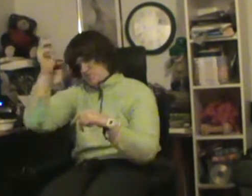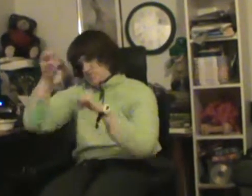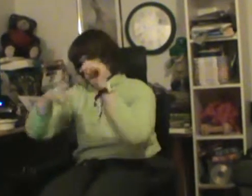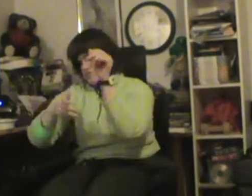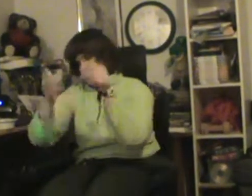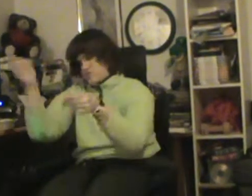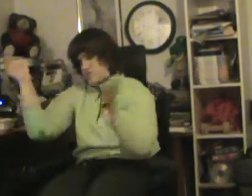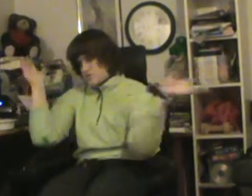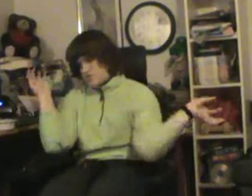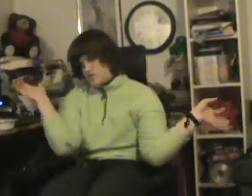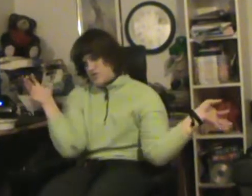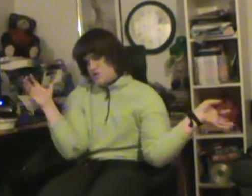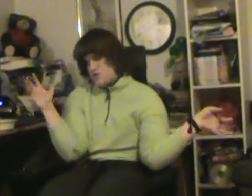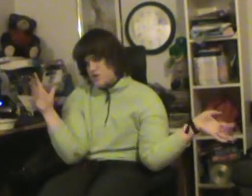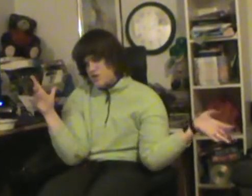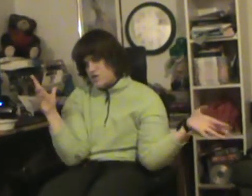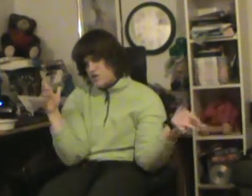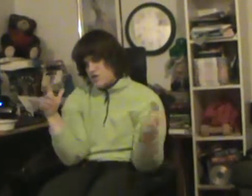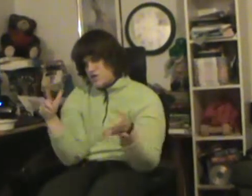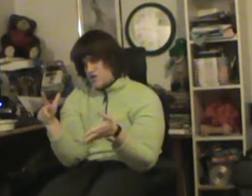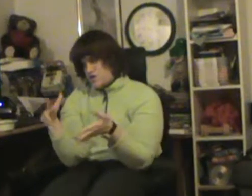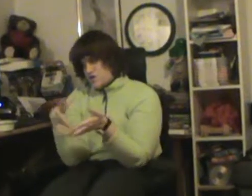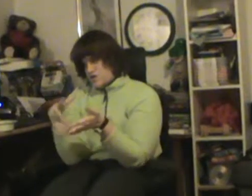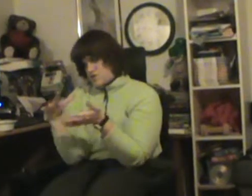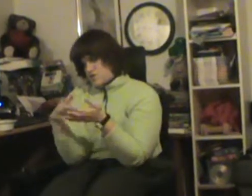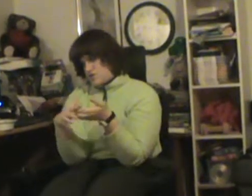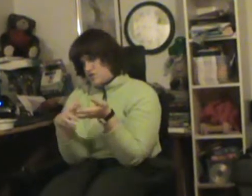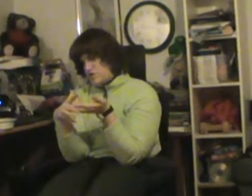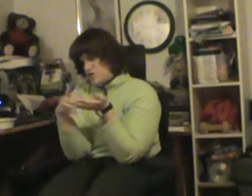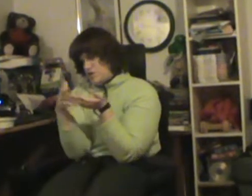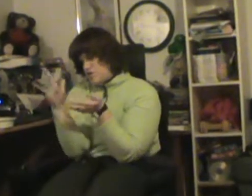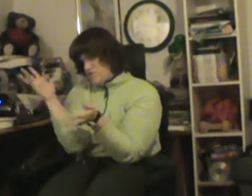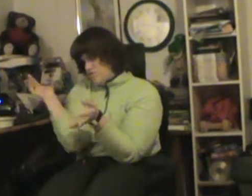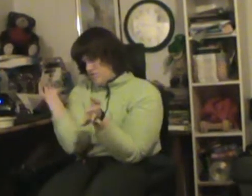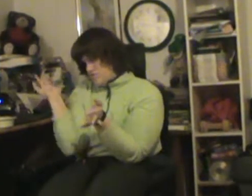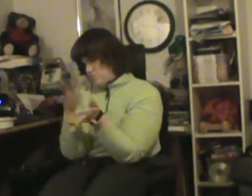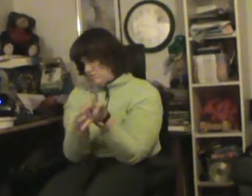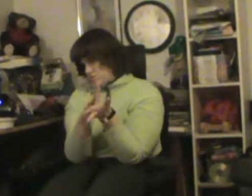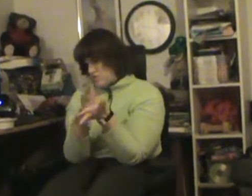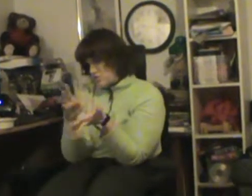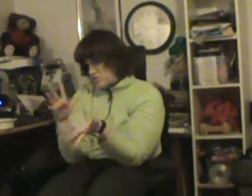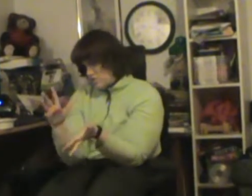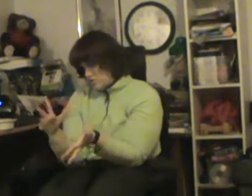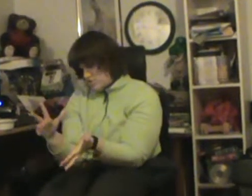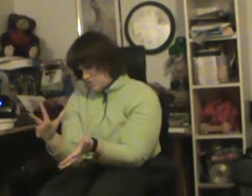blew away. I might not know what to do,